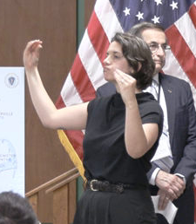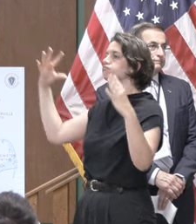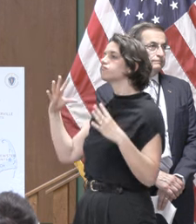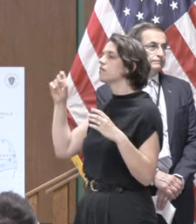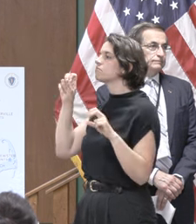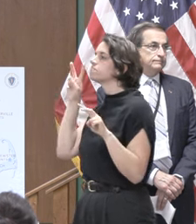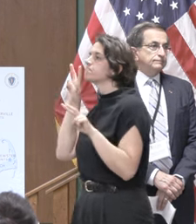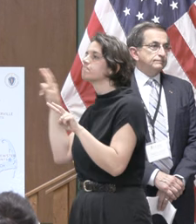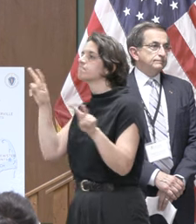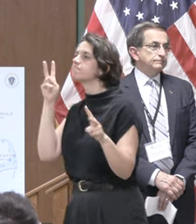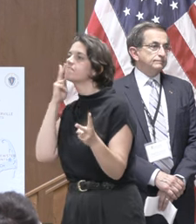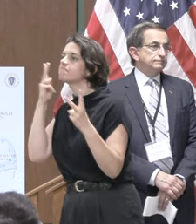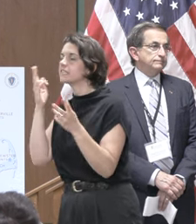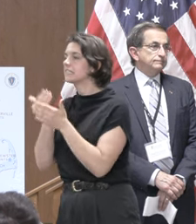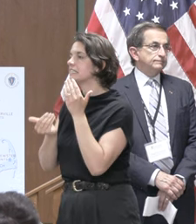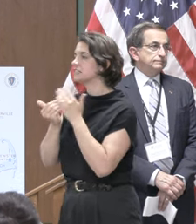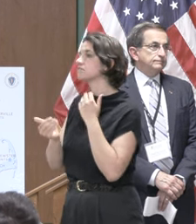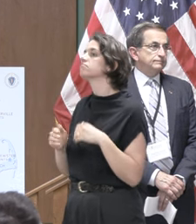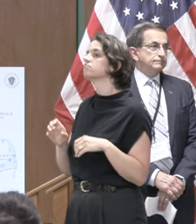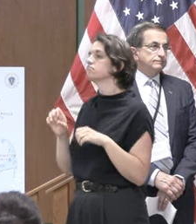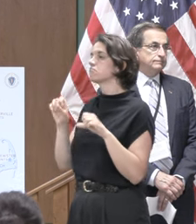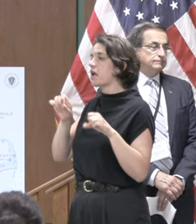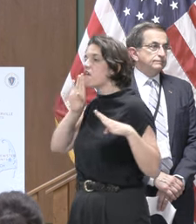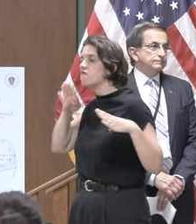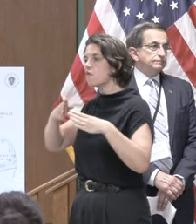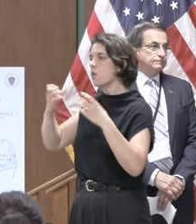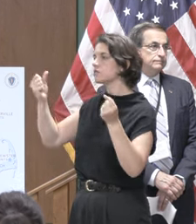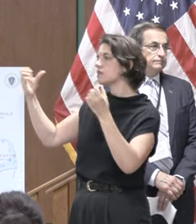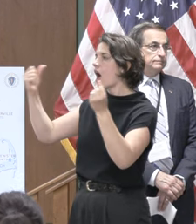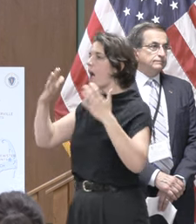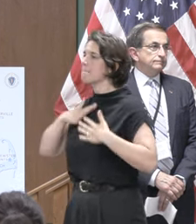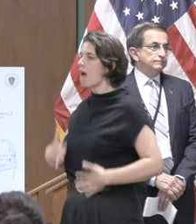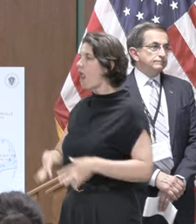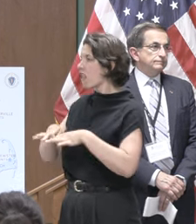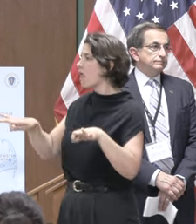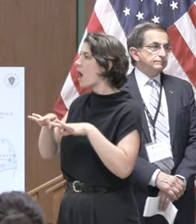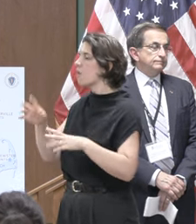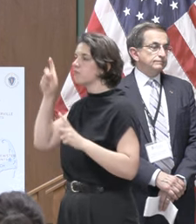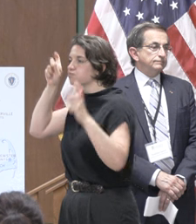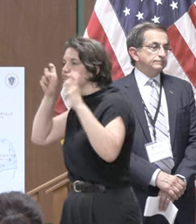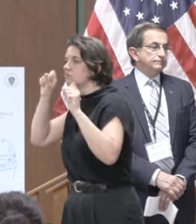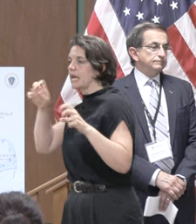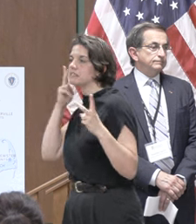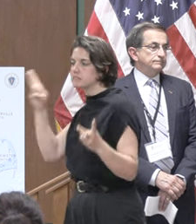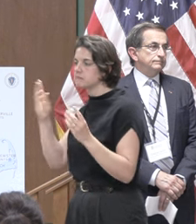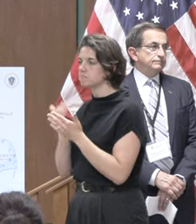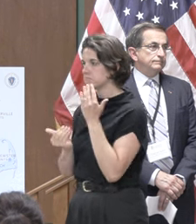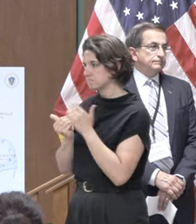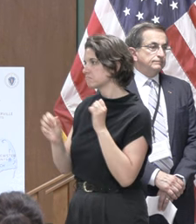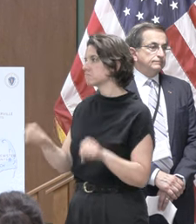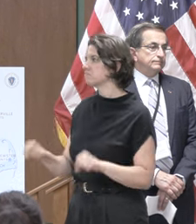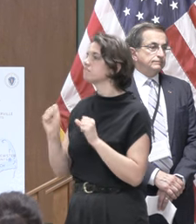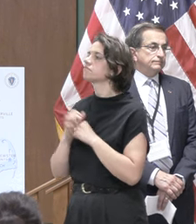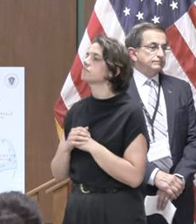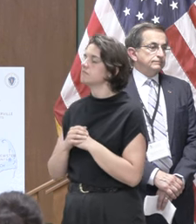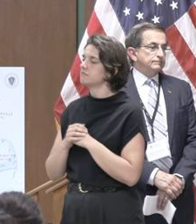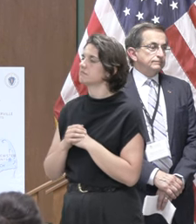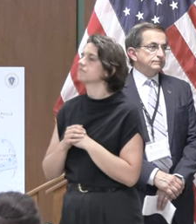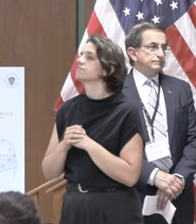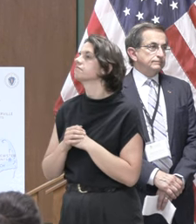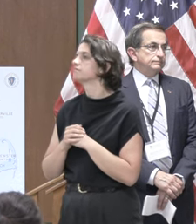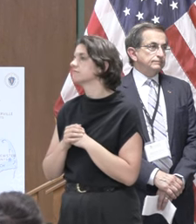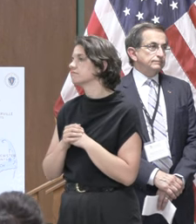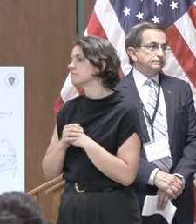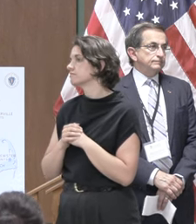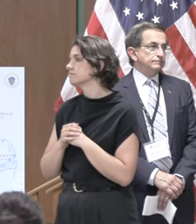focus on communication through sign language body language and facial expressions most importantly we've created